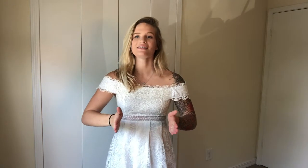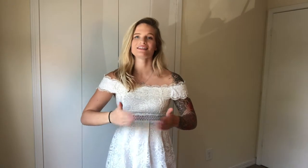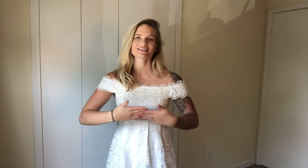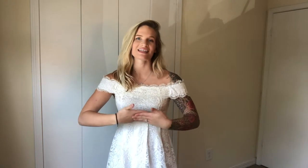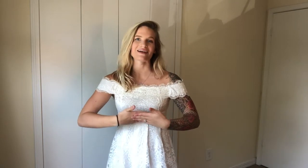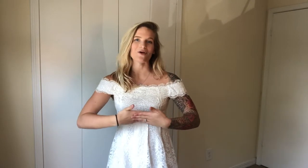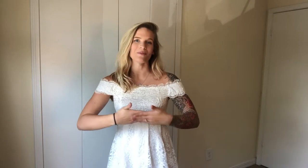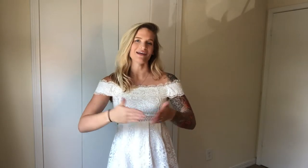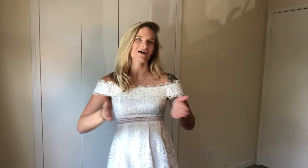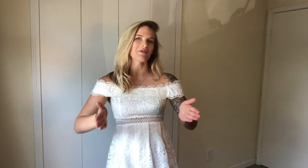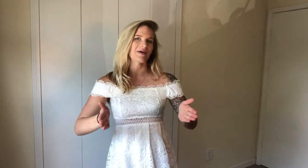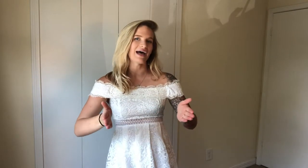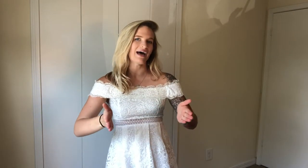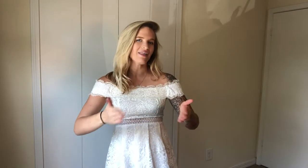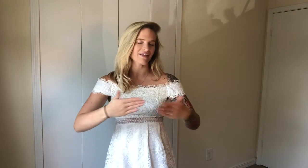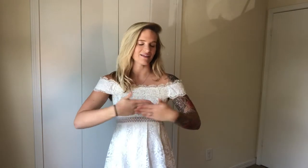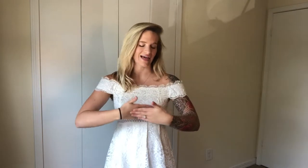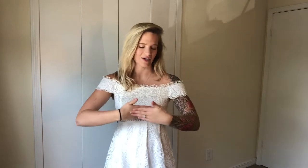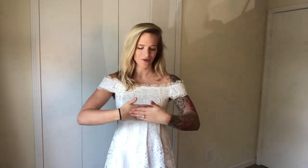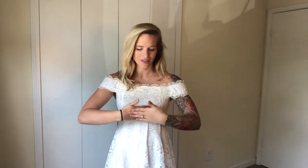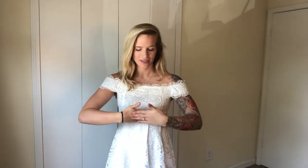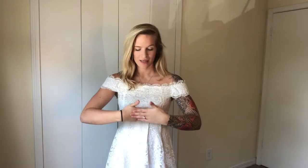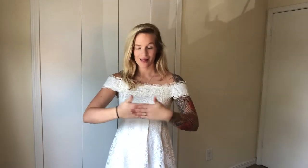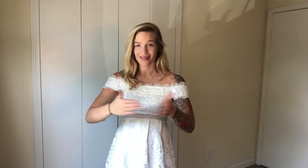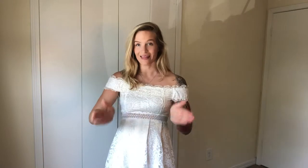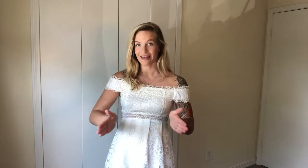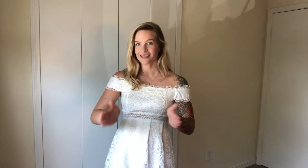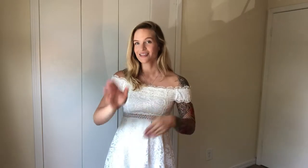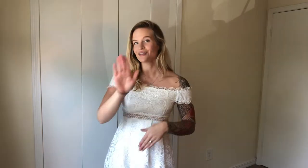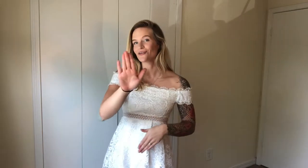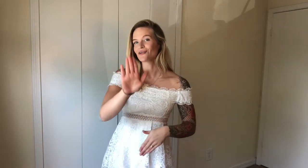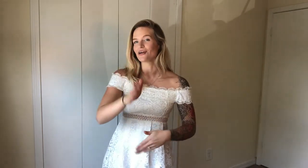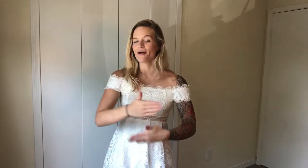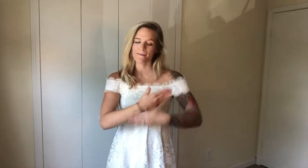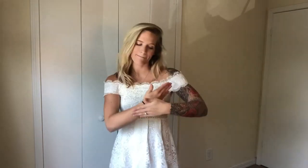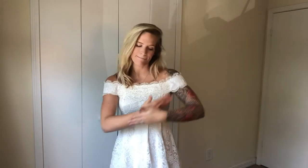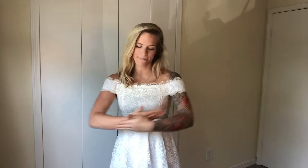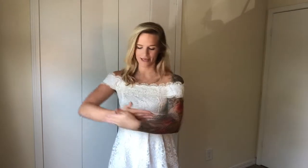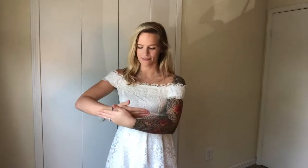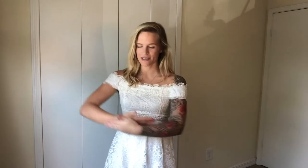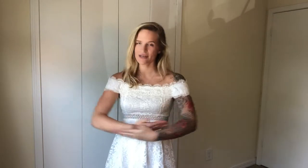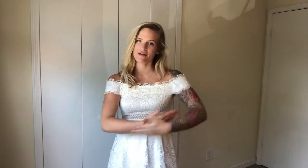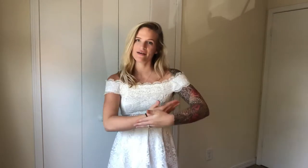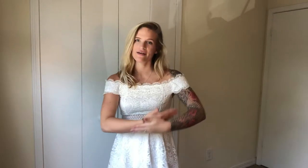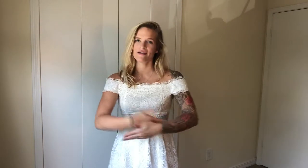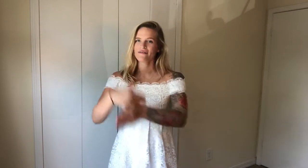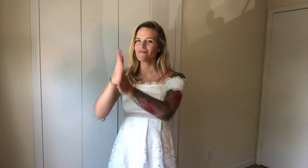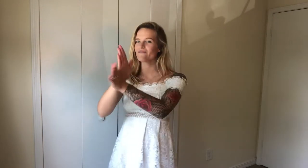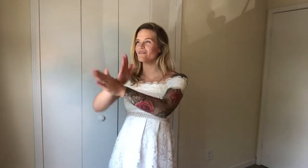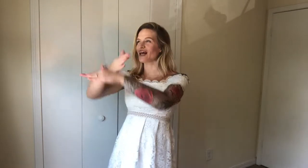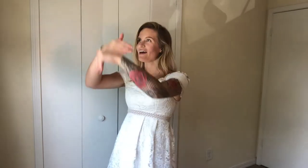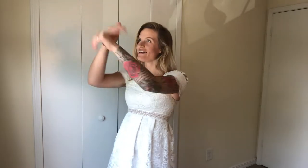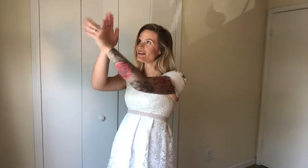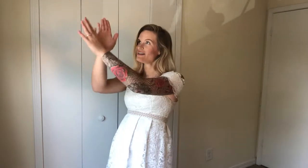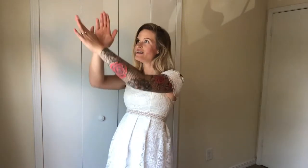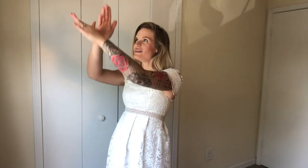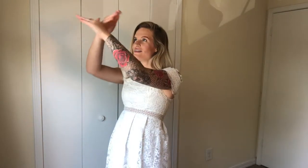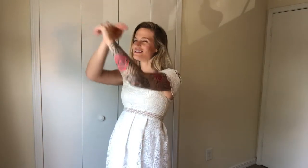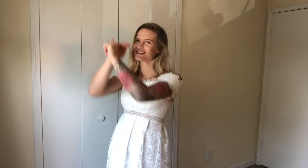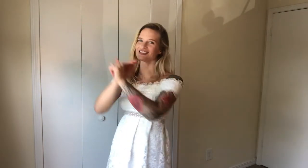It's like opening up a path, allow. Let your baby fly. So